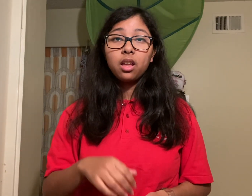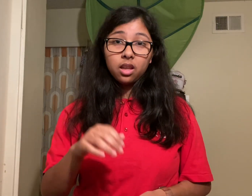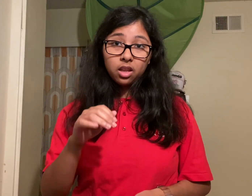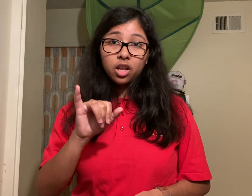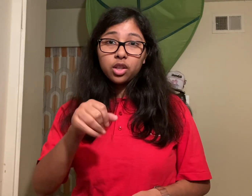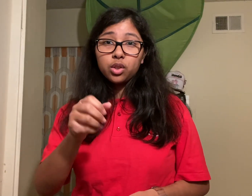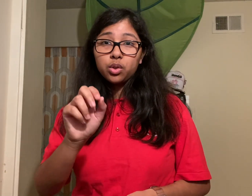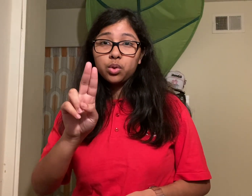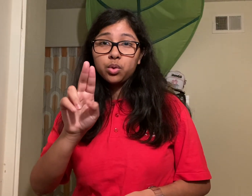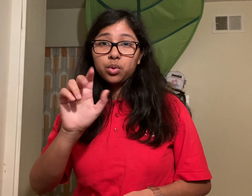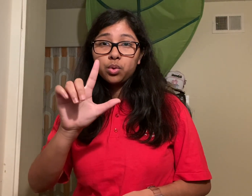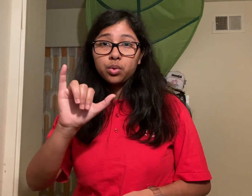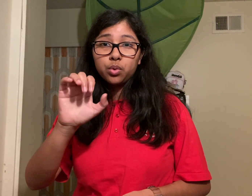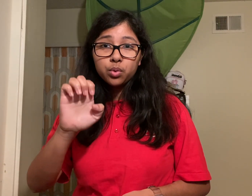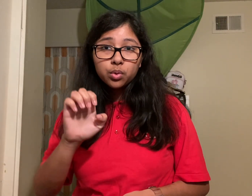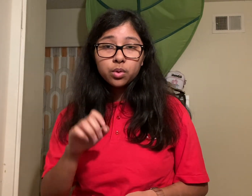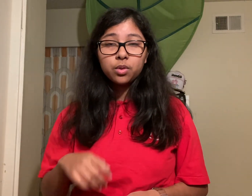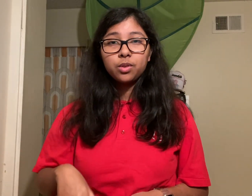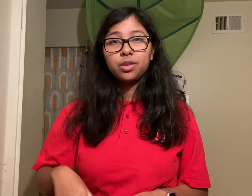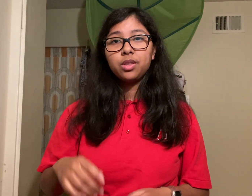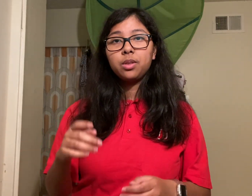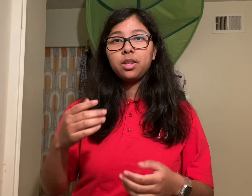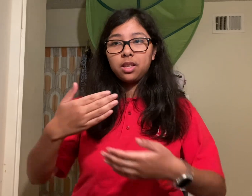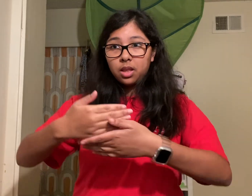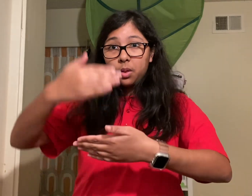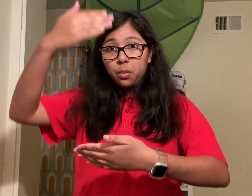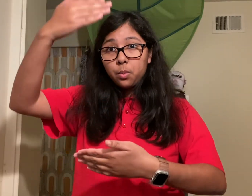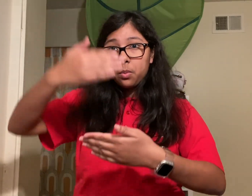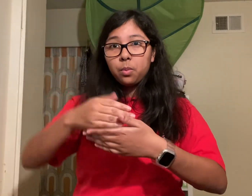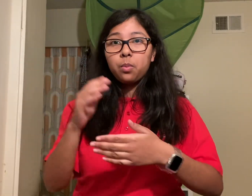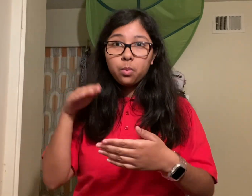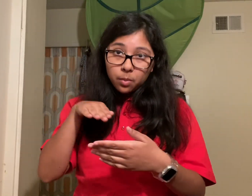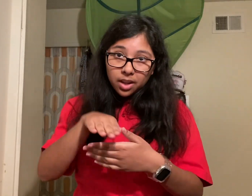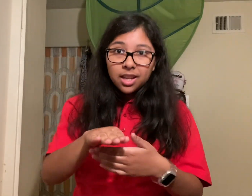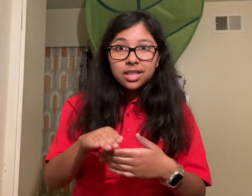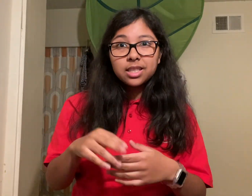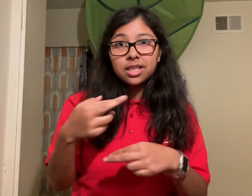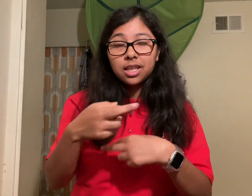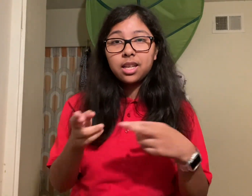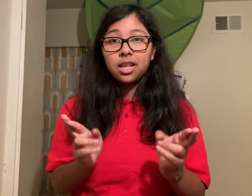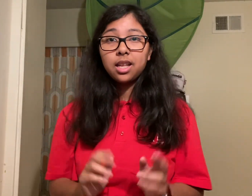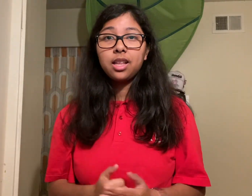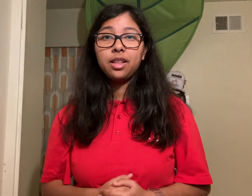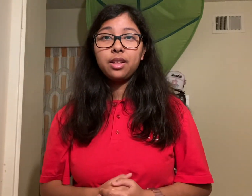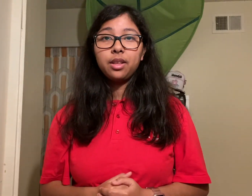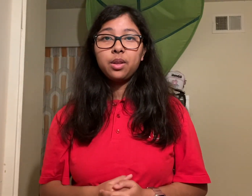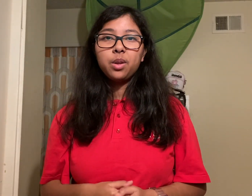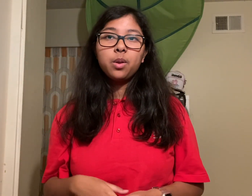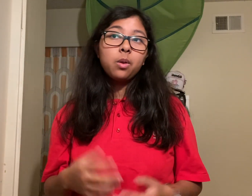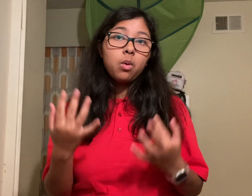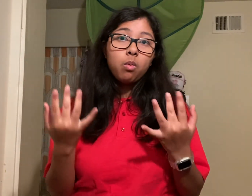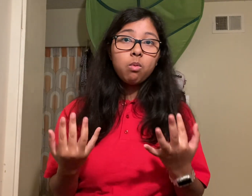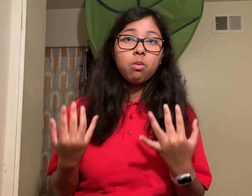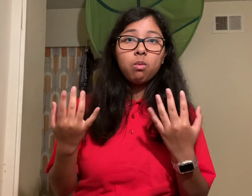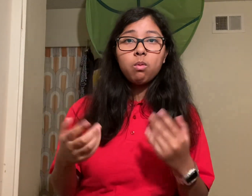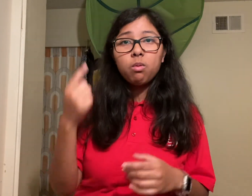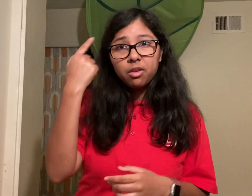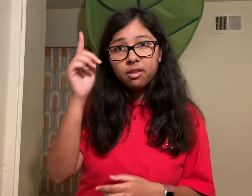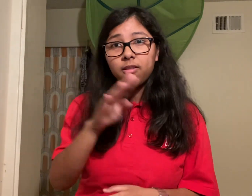and then she could get up and get her out of the room Wow what a mess they had to clean up another time they left her in the